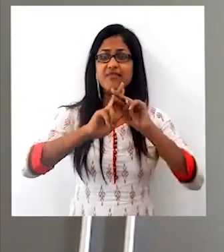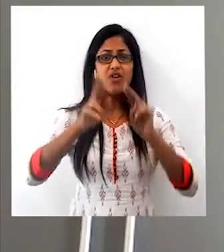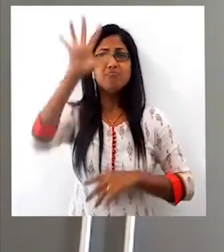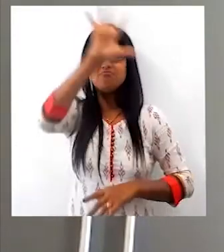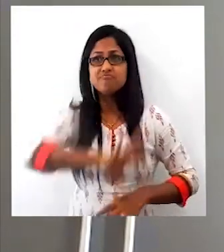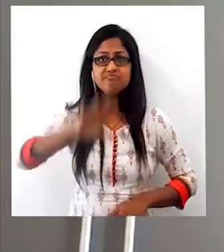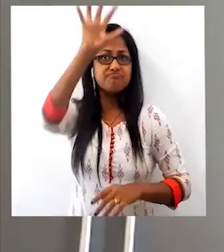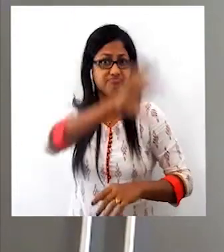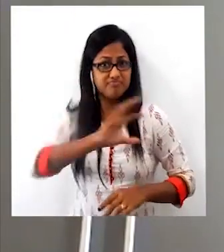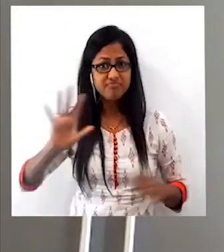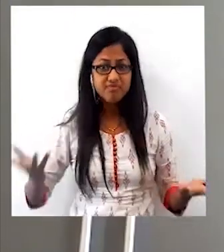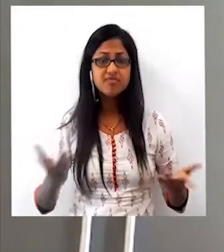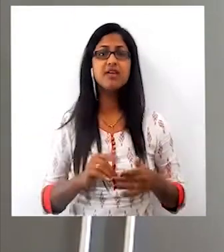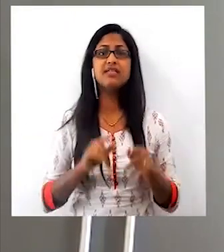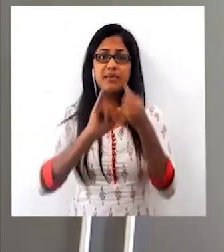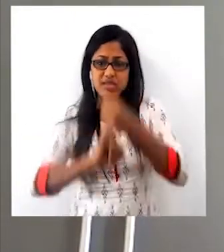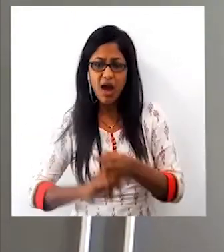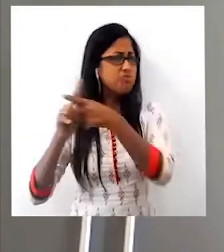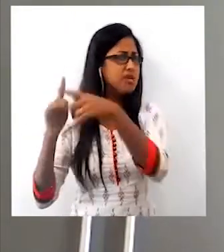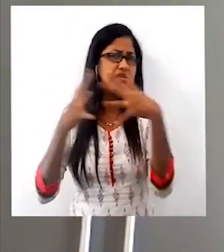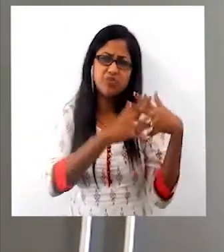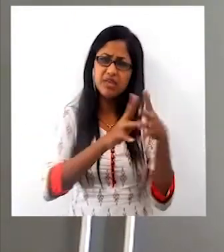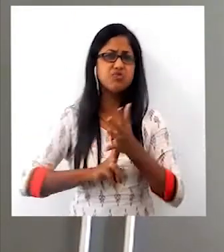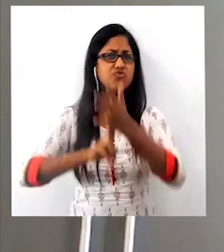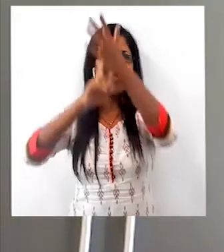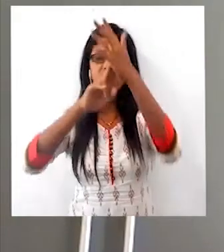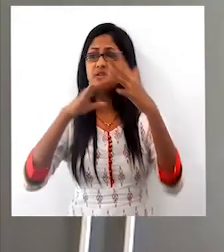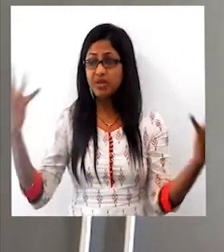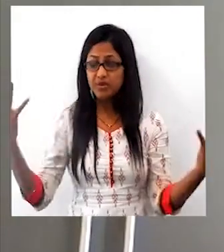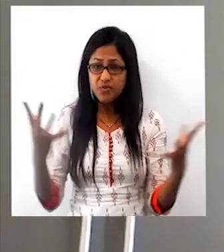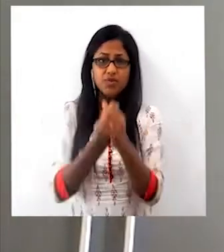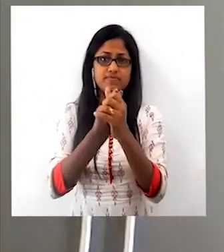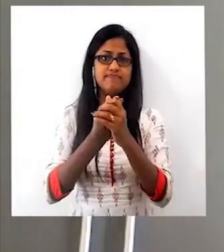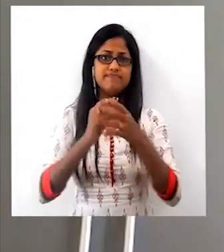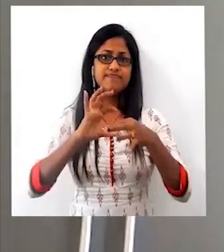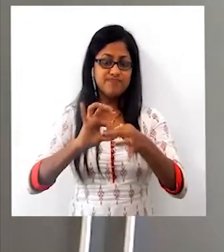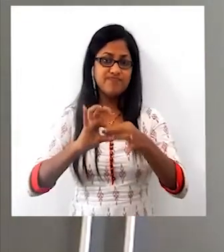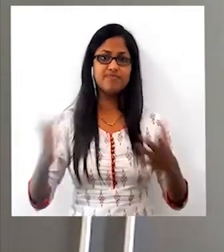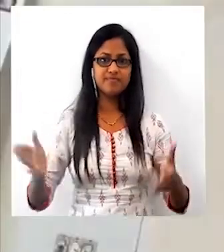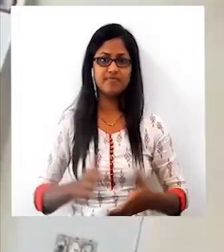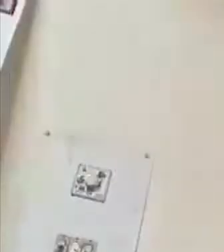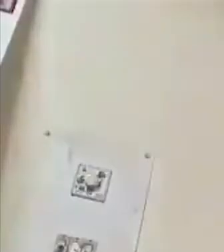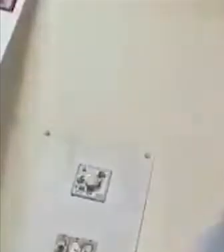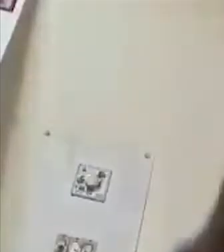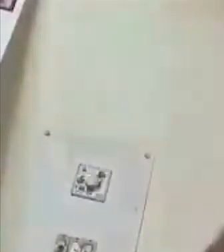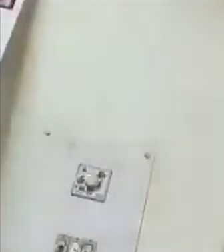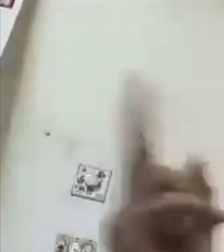movement to every part of the country. South, East, West, North. He drove them all together.